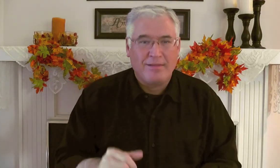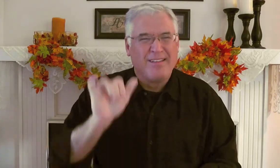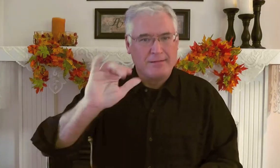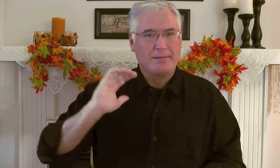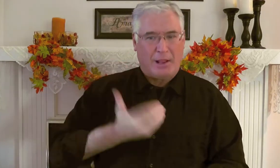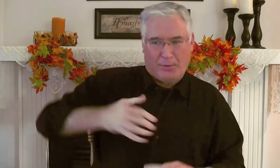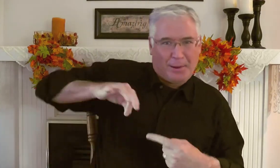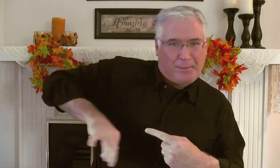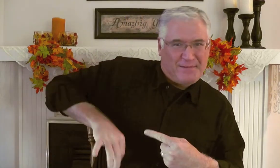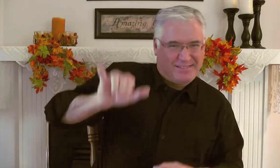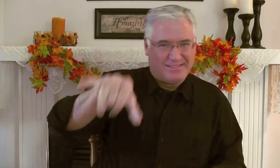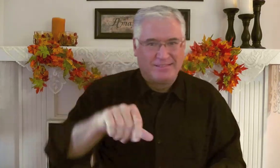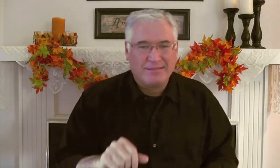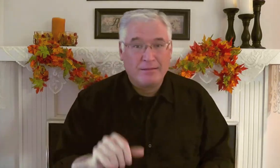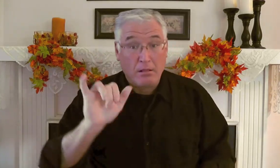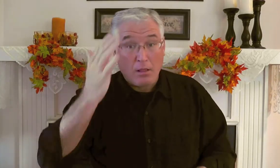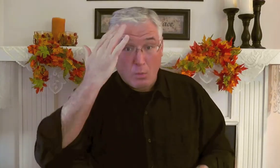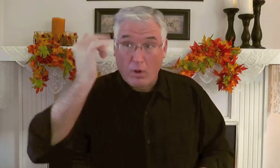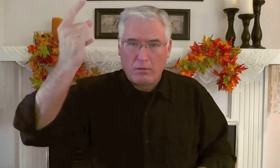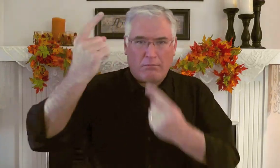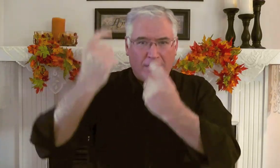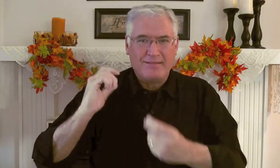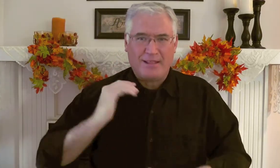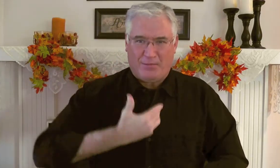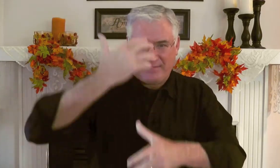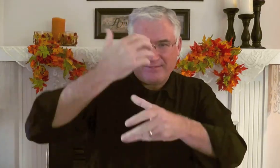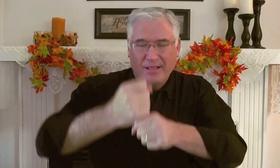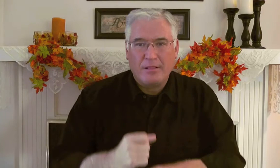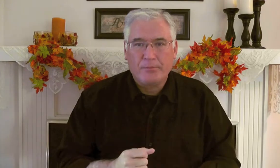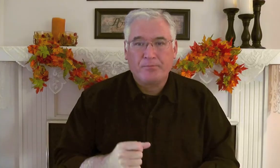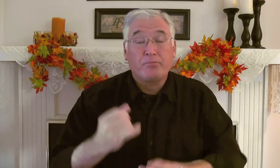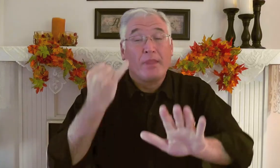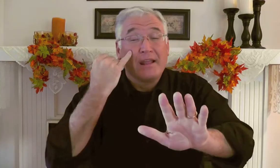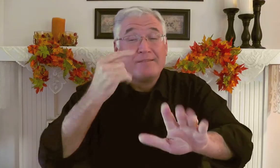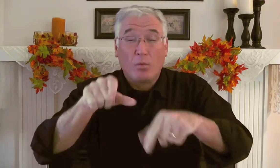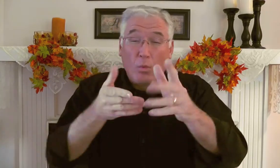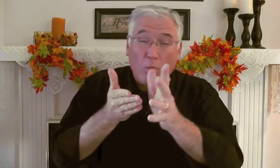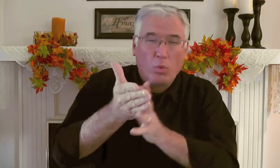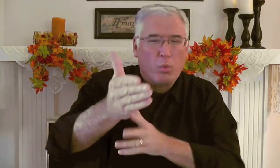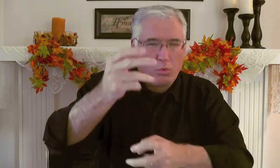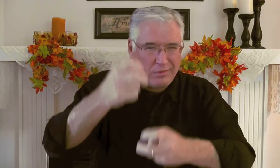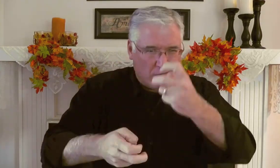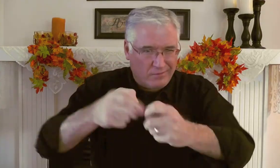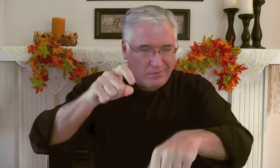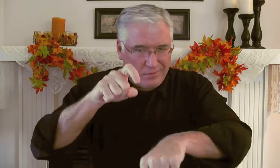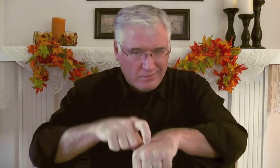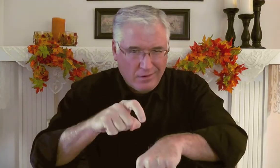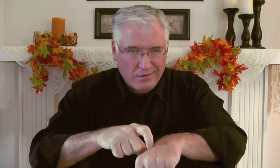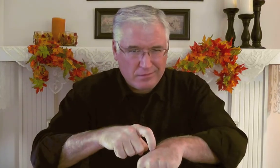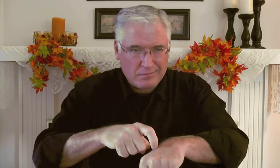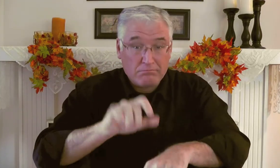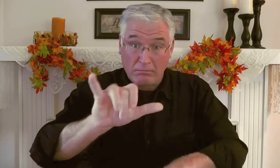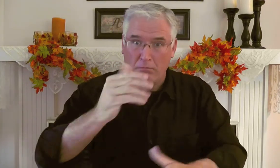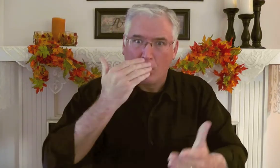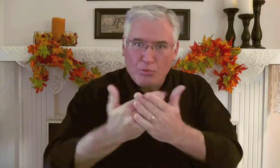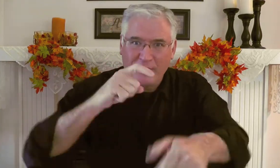grows strong. That's our benefit. And God tests our faith. If you're going through a difficult time,